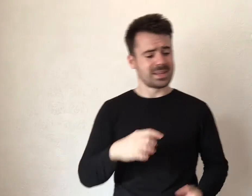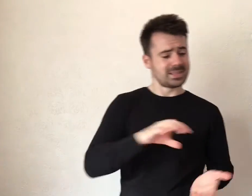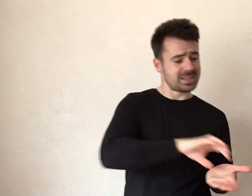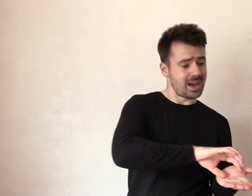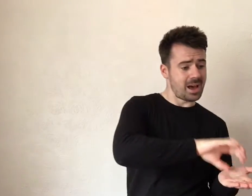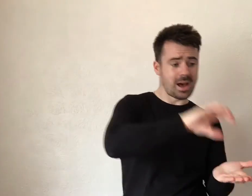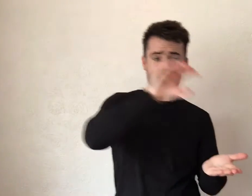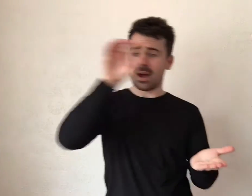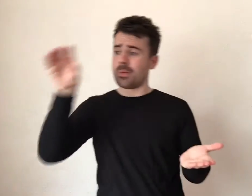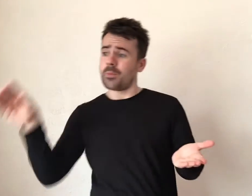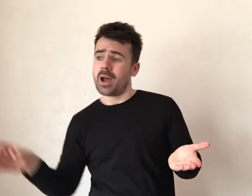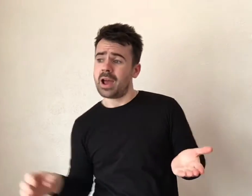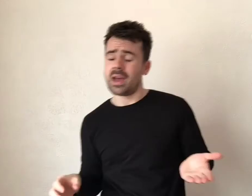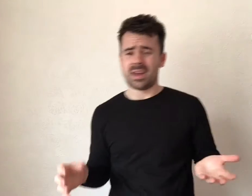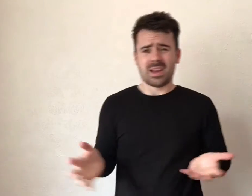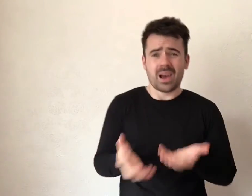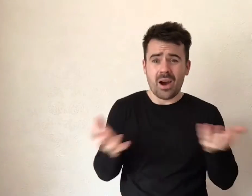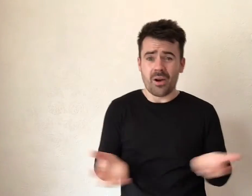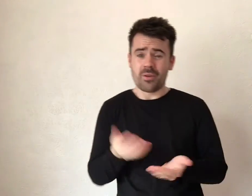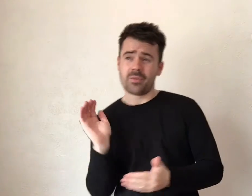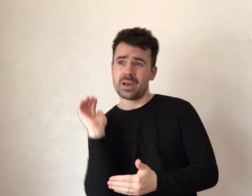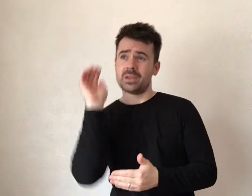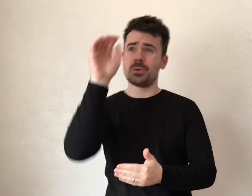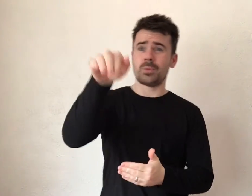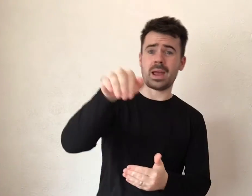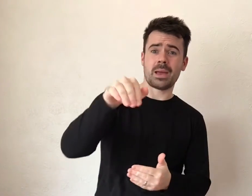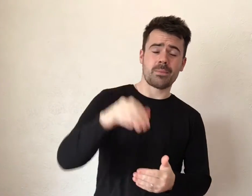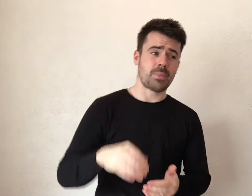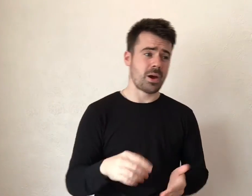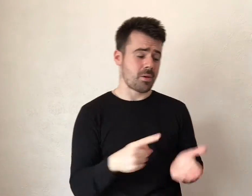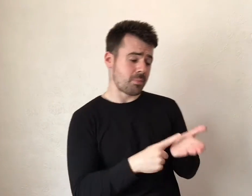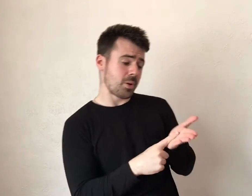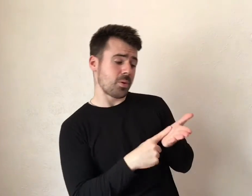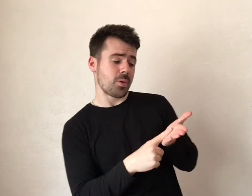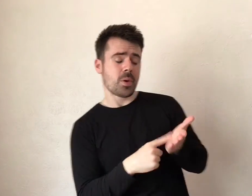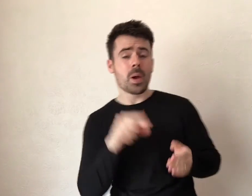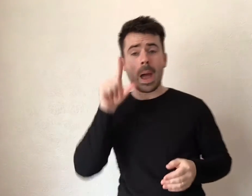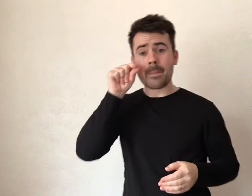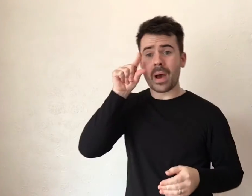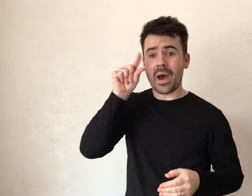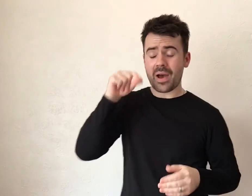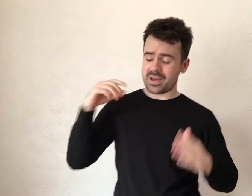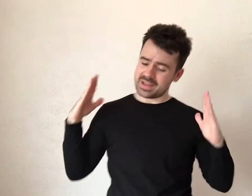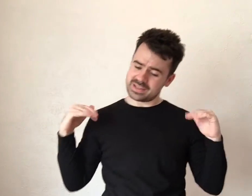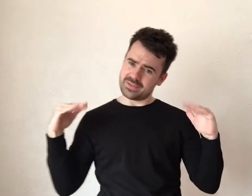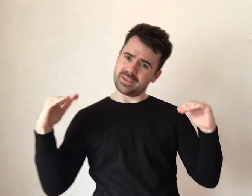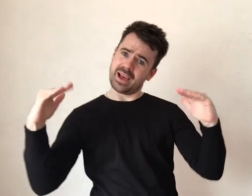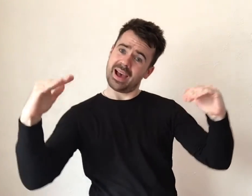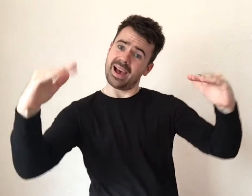Somewhere over the rainbow bluebirds fly